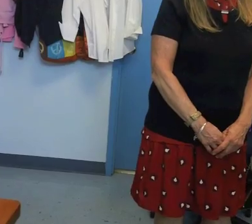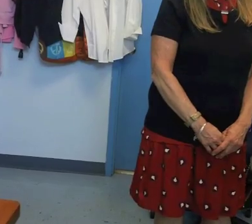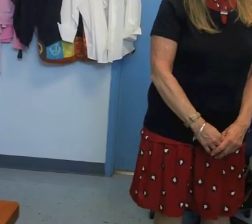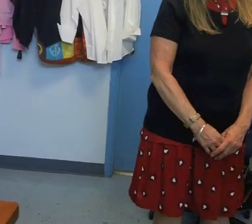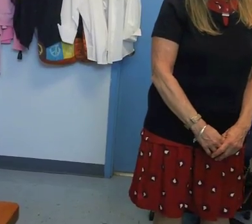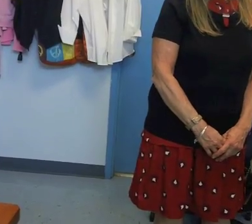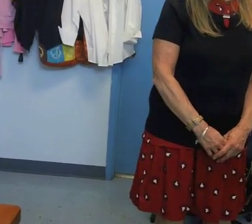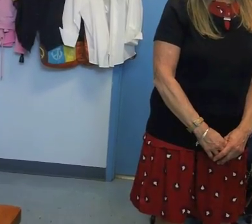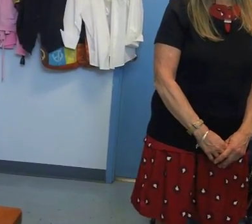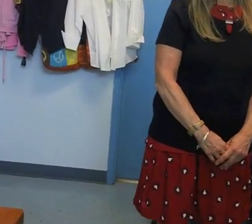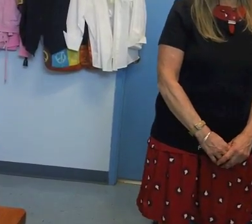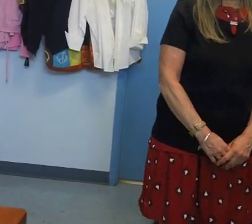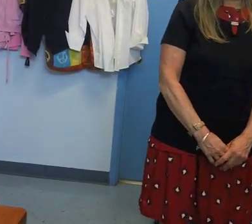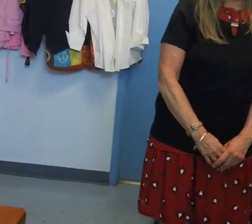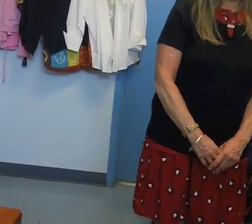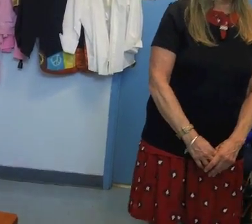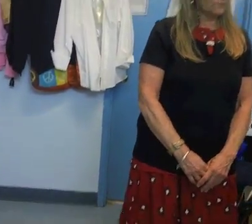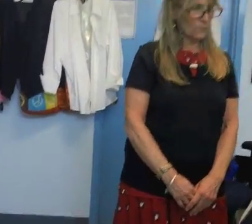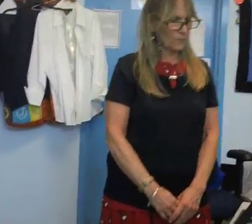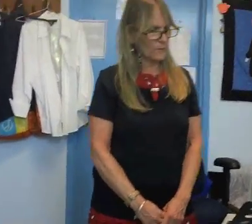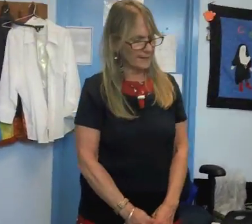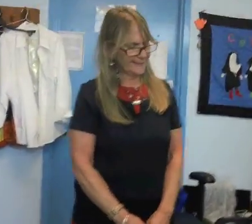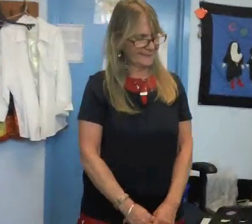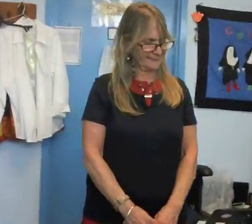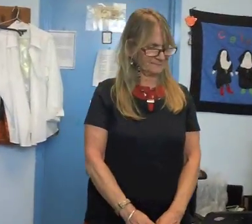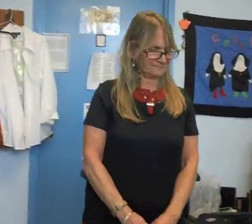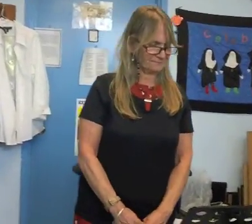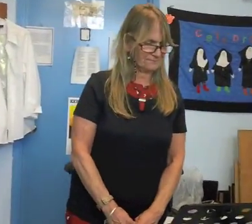saw them take her in here we are page 76